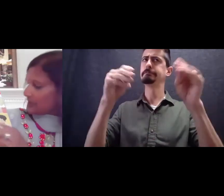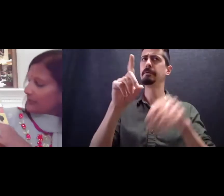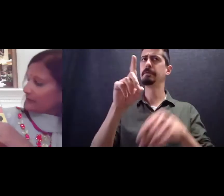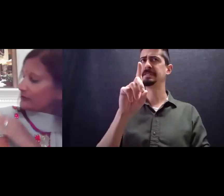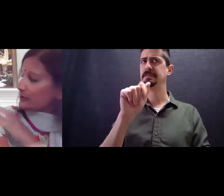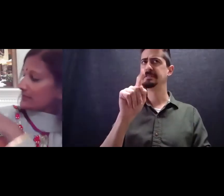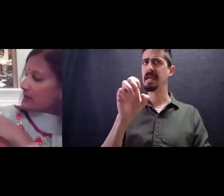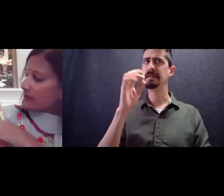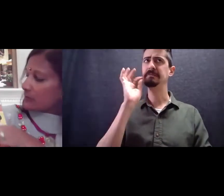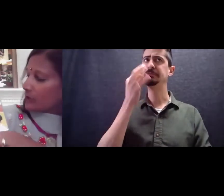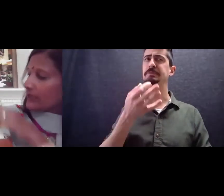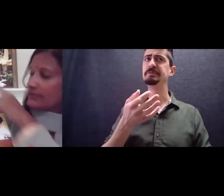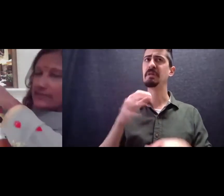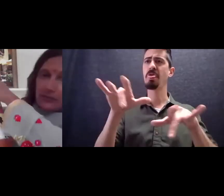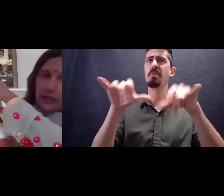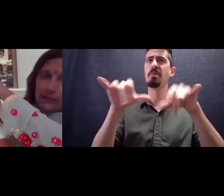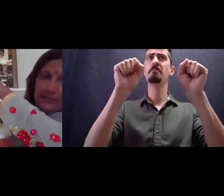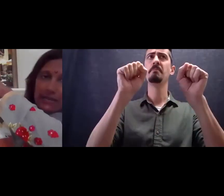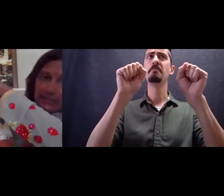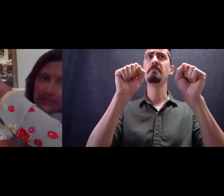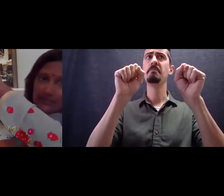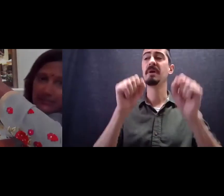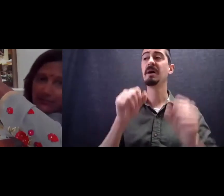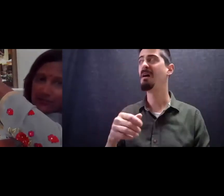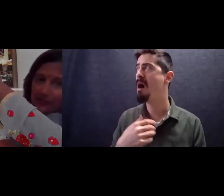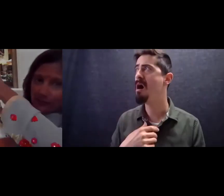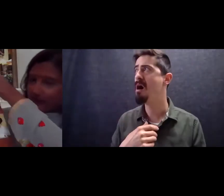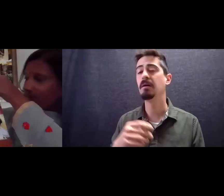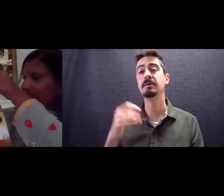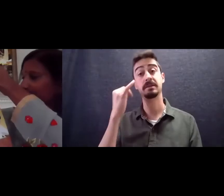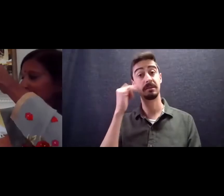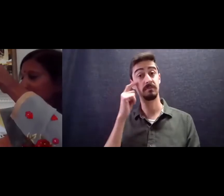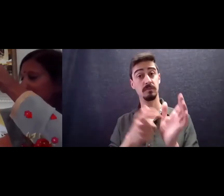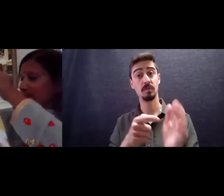and if you notice a lot of the markets are outside in India also